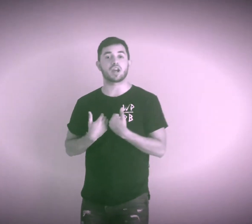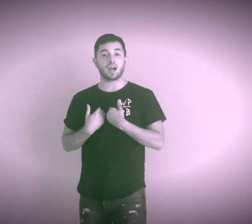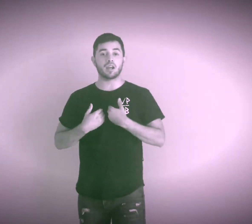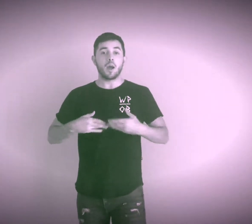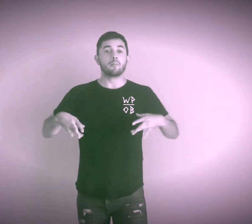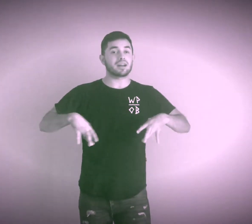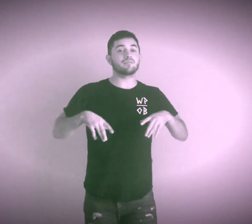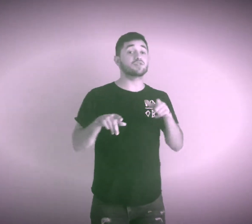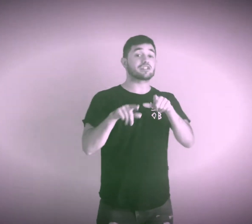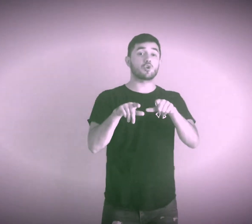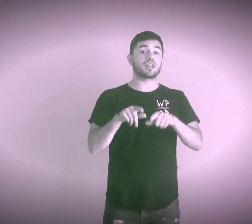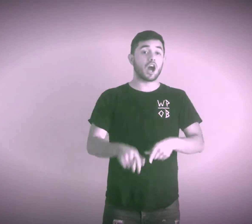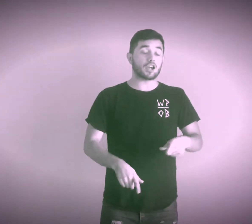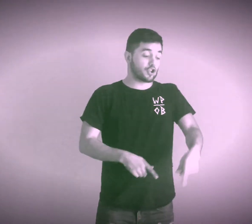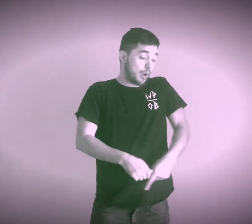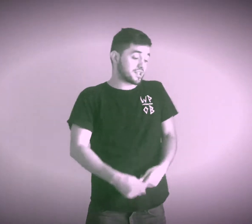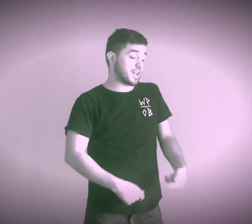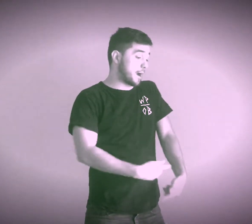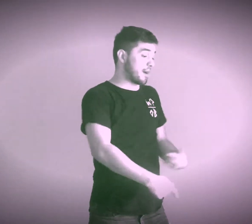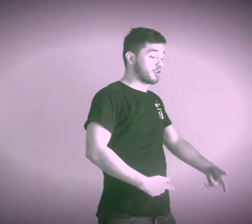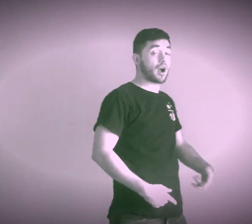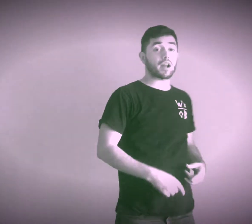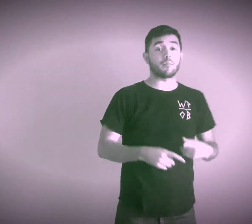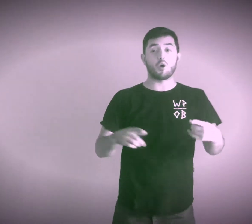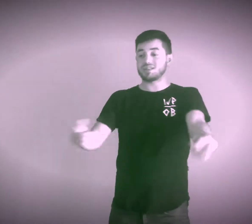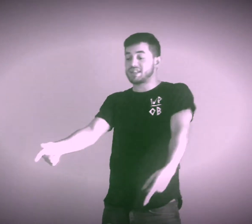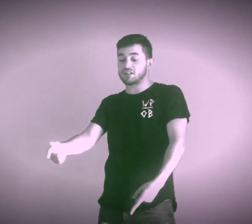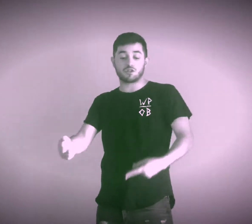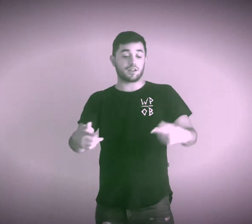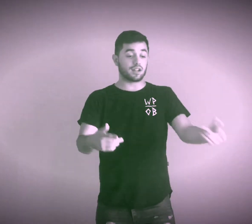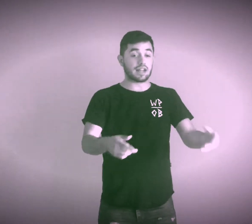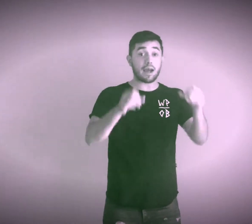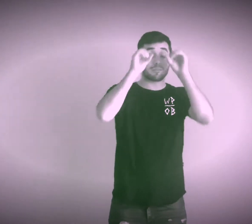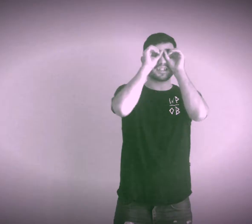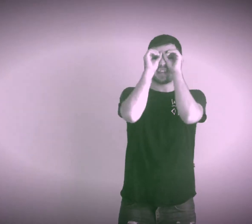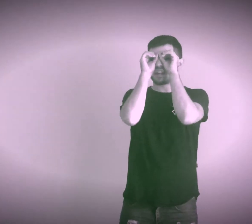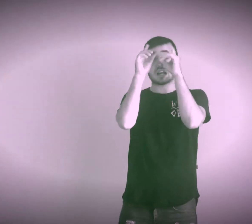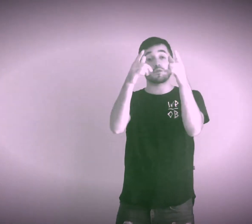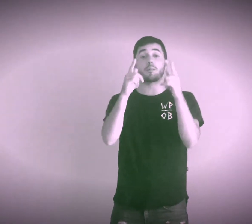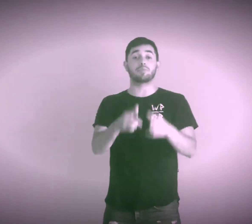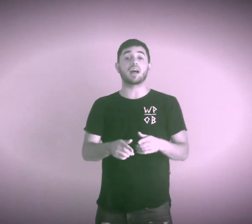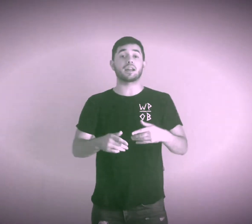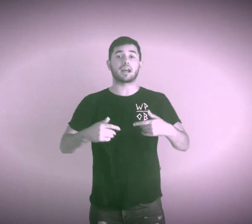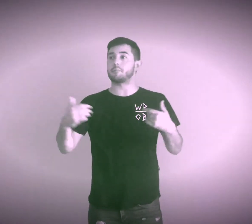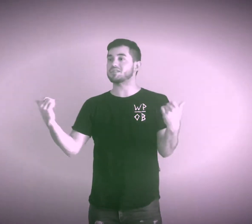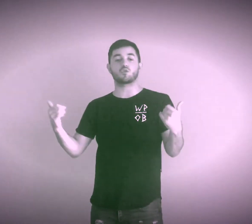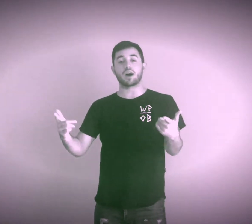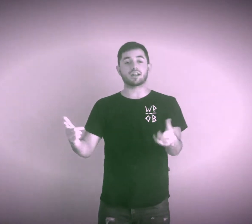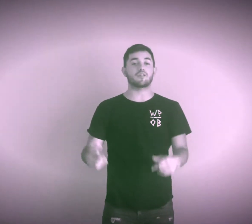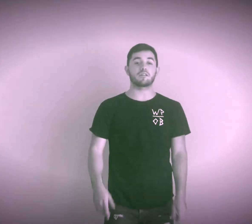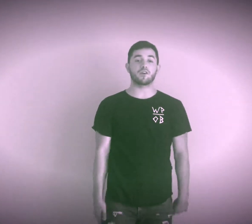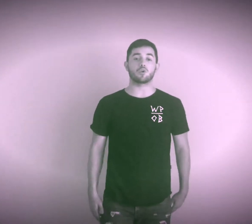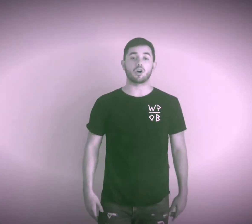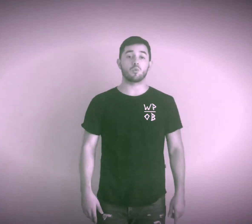shine, money music, Tony Hawk You know I stay on my grind, I'm always Dexter in the lab I'm seeing eyes for the blind, I got my squad in every photo